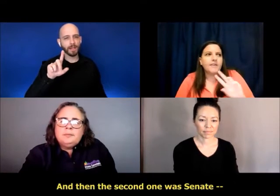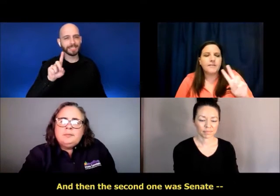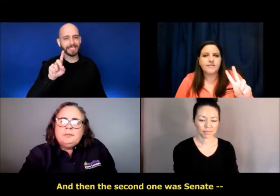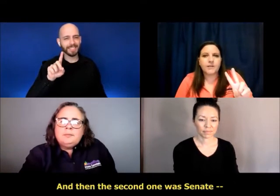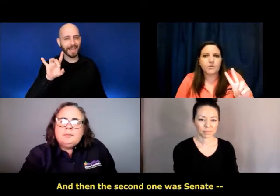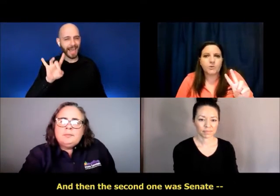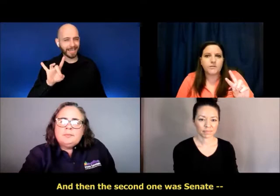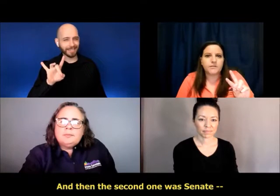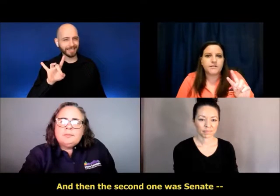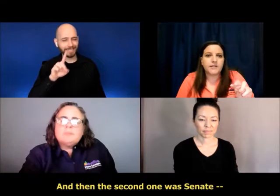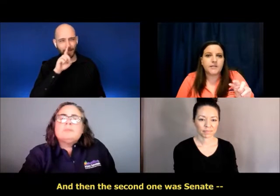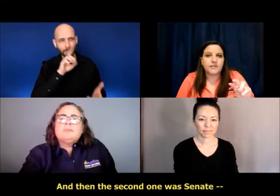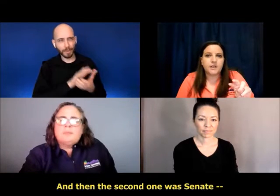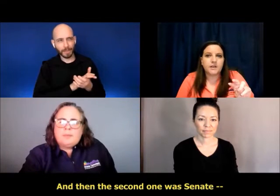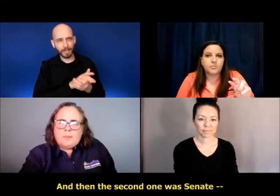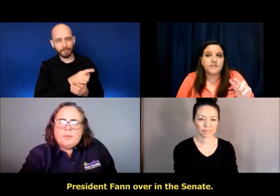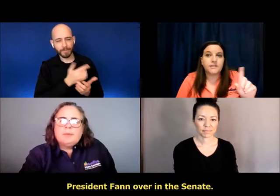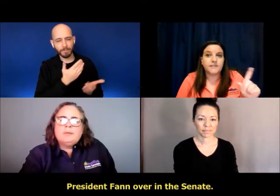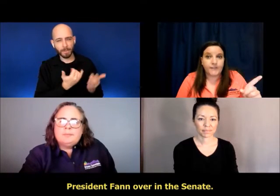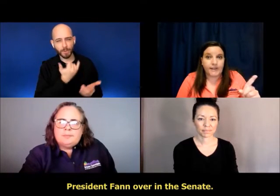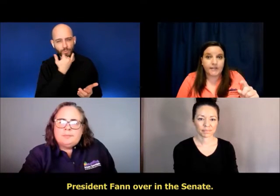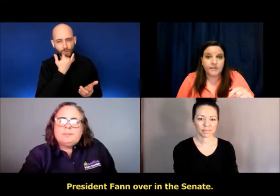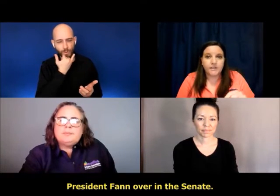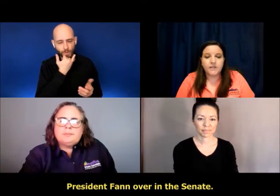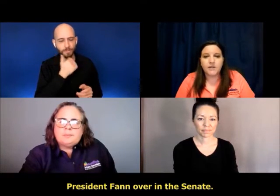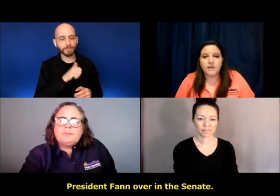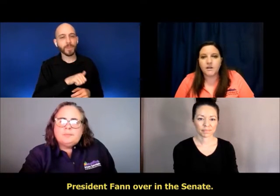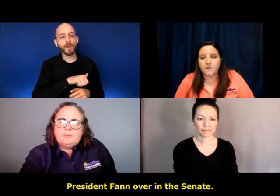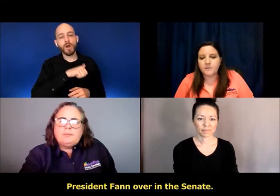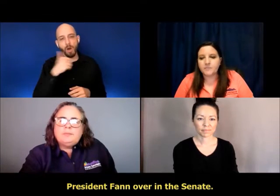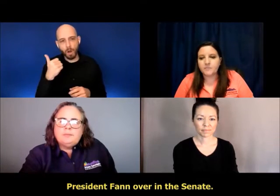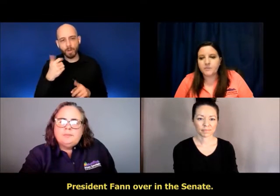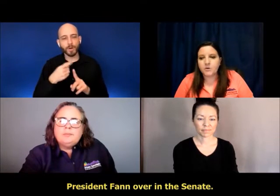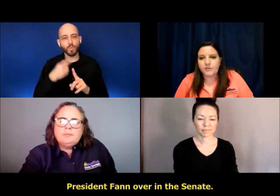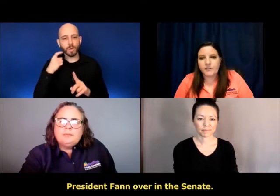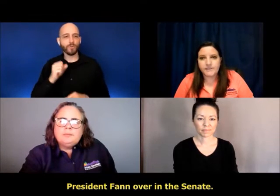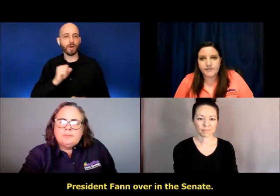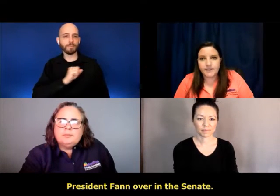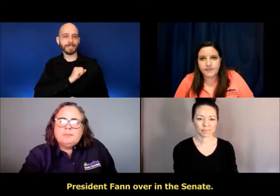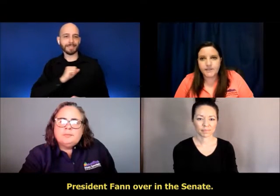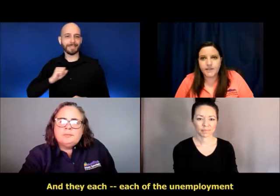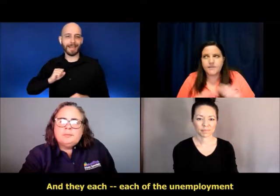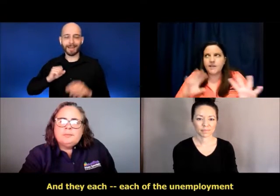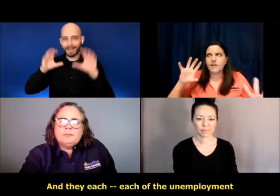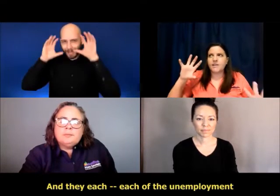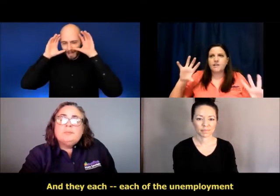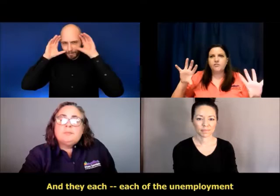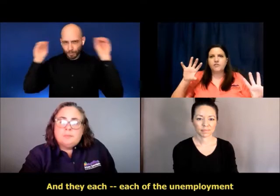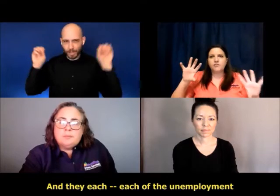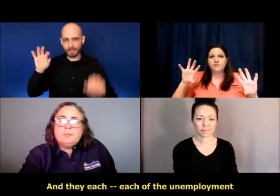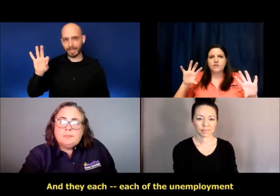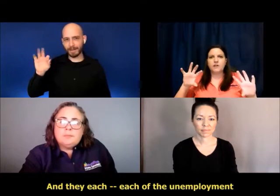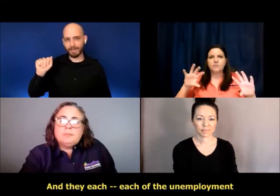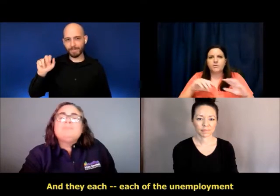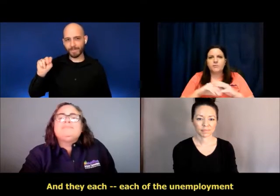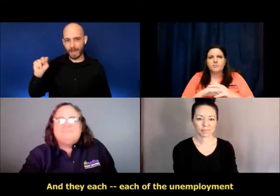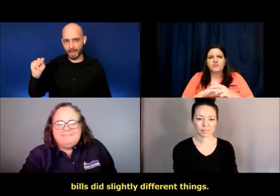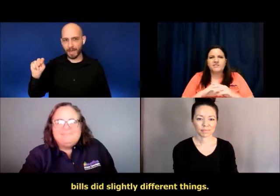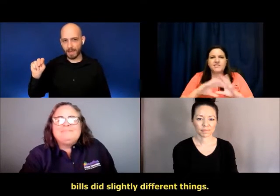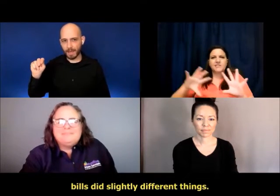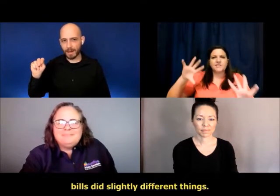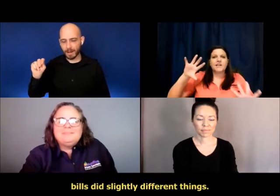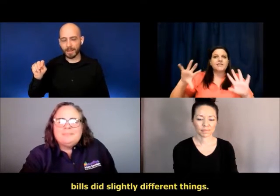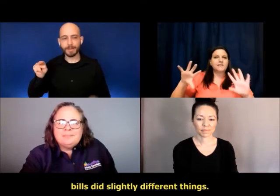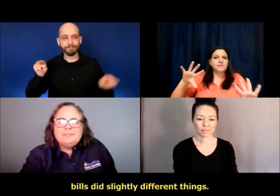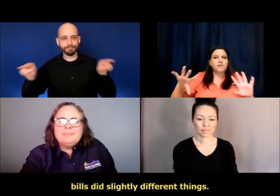And then the second one was Senate President Fan over in the Senate. And they each, each of the unemployment